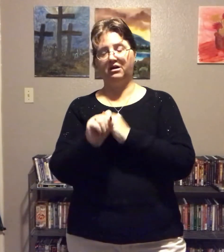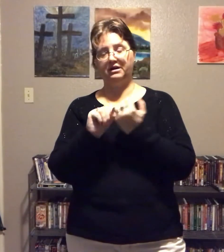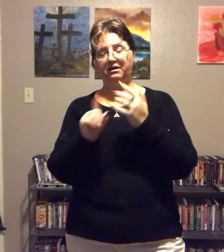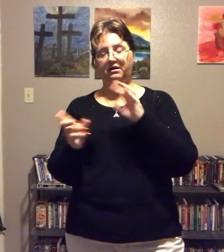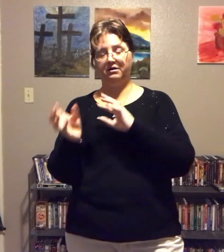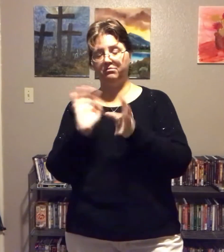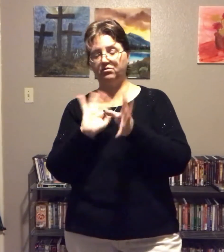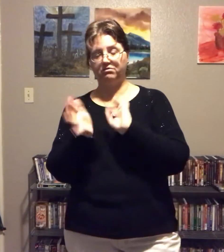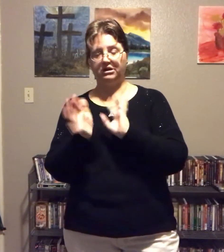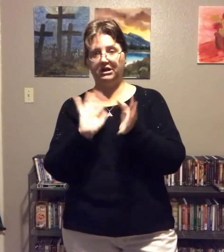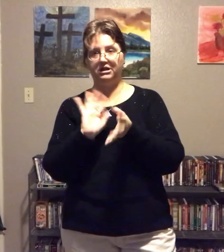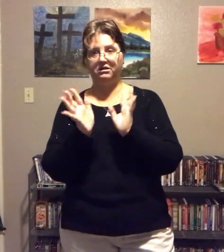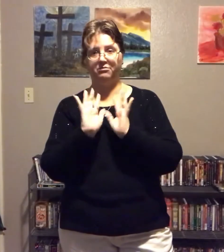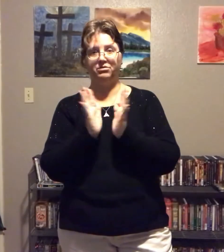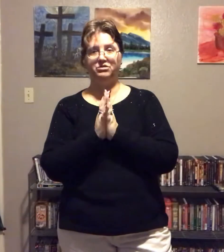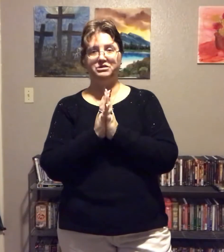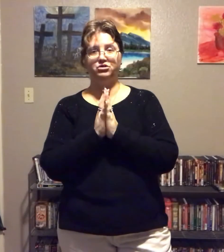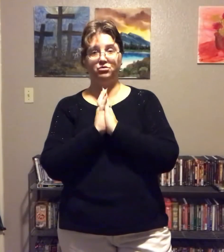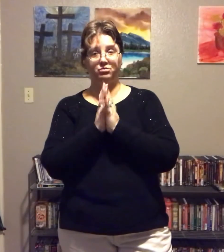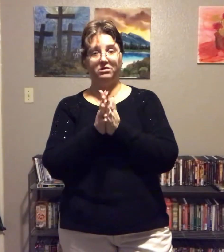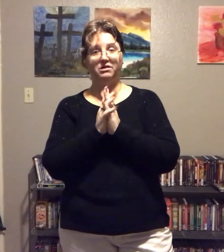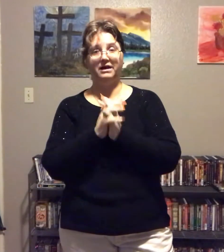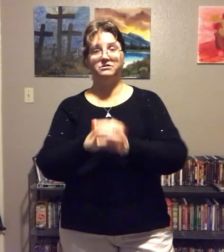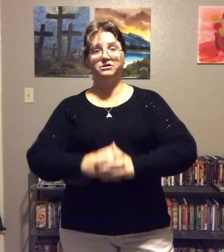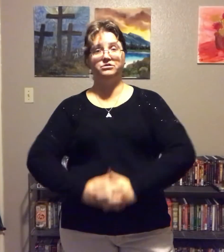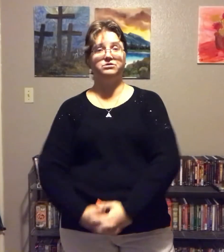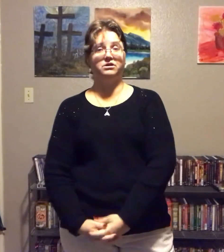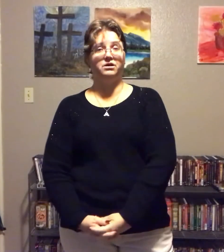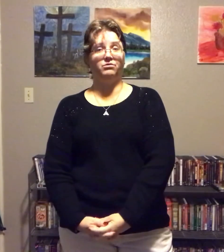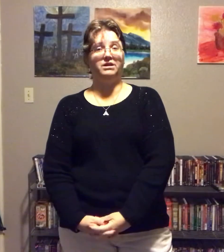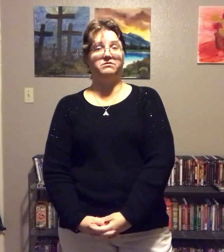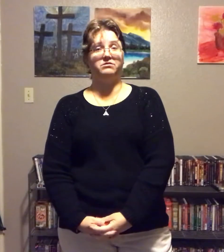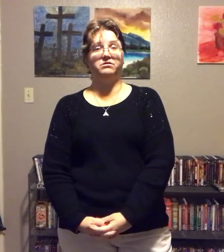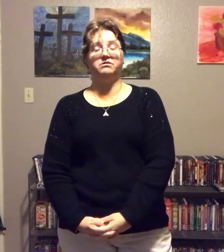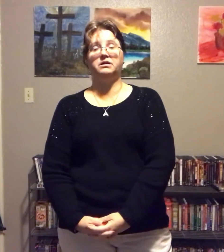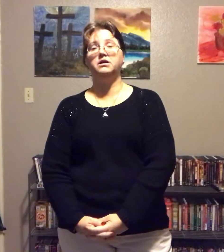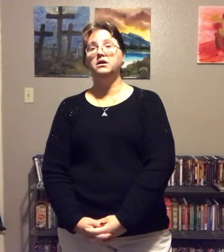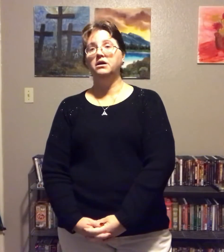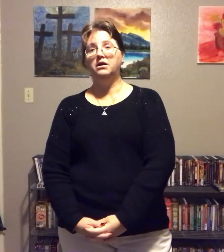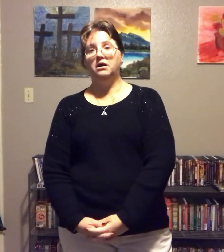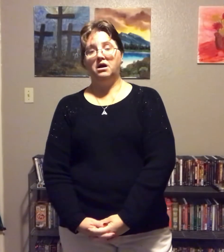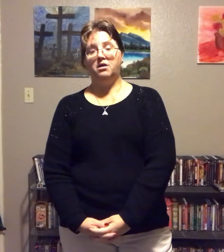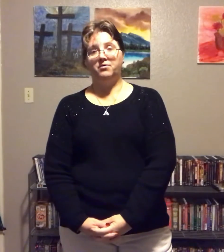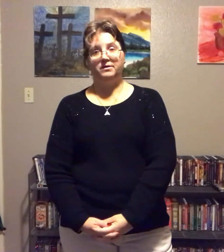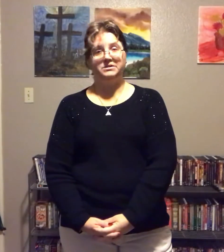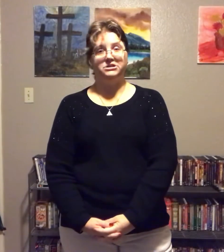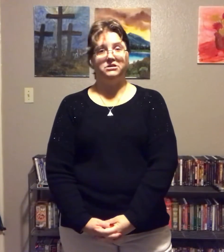not eating in between and not binging, you will actually lose a lot of weight. Seriously. I promise you.